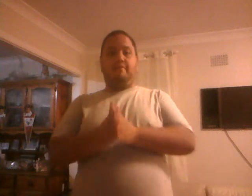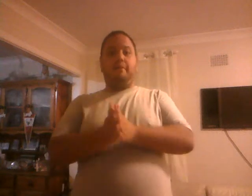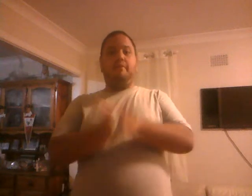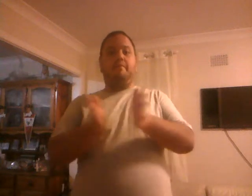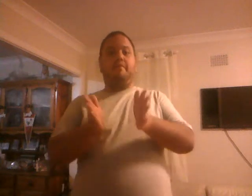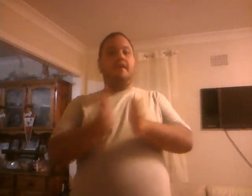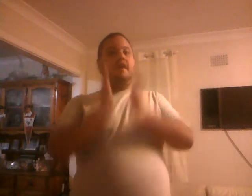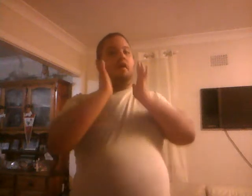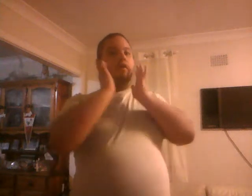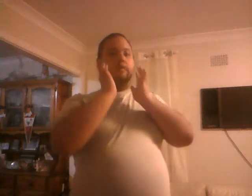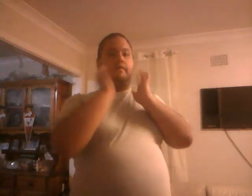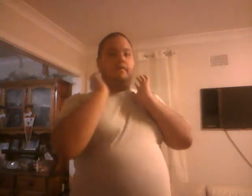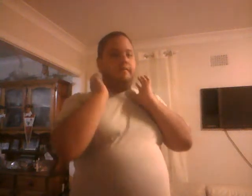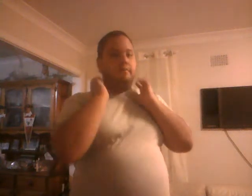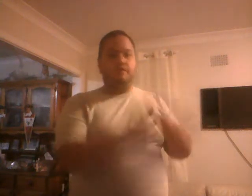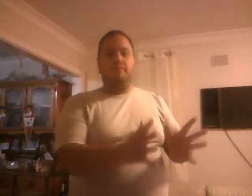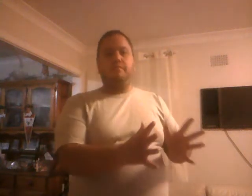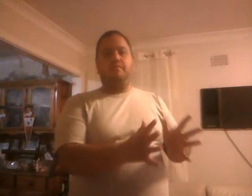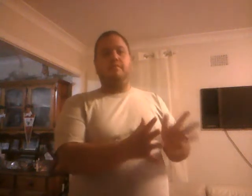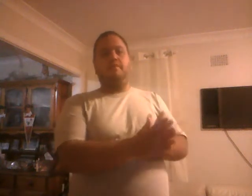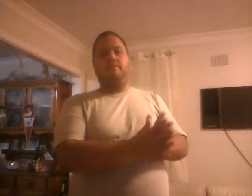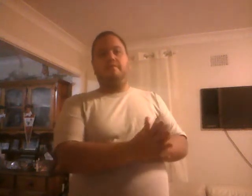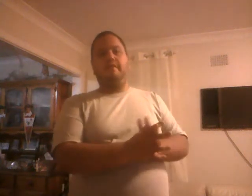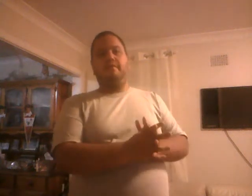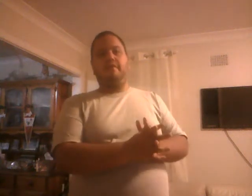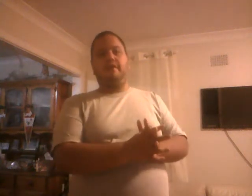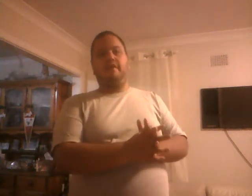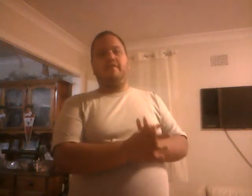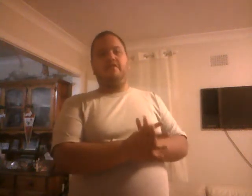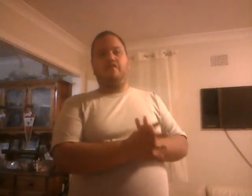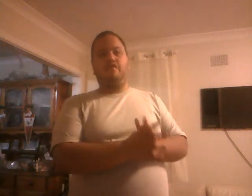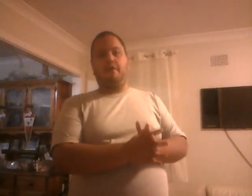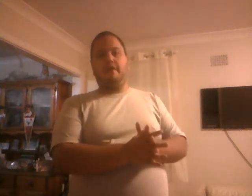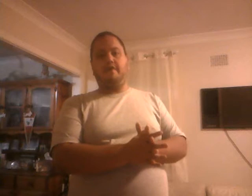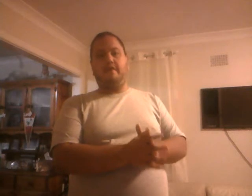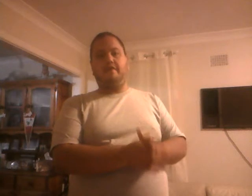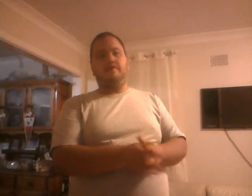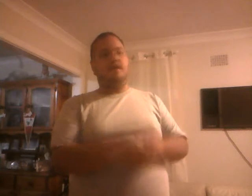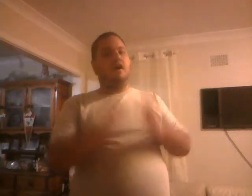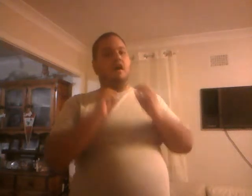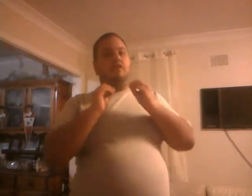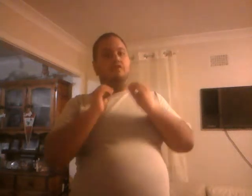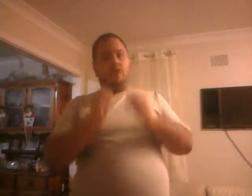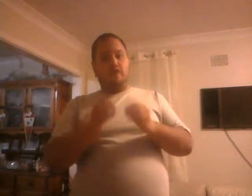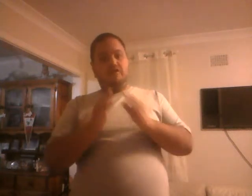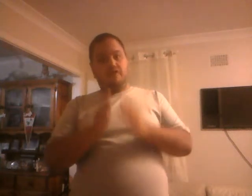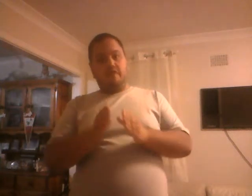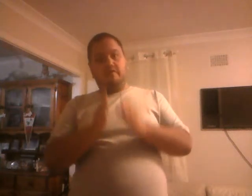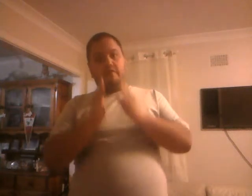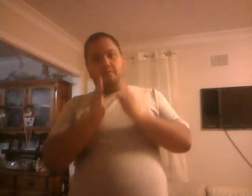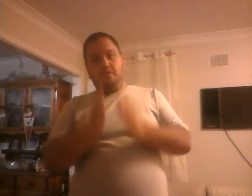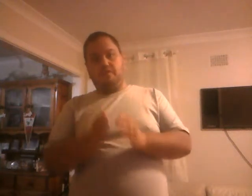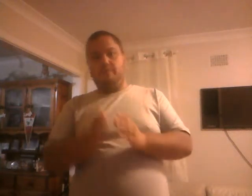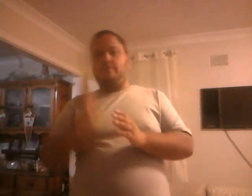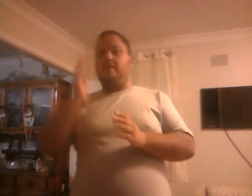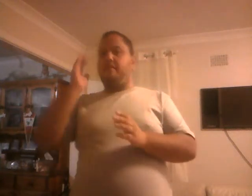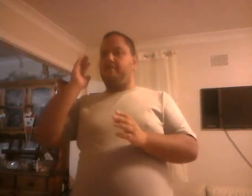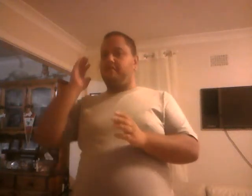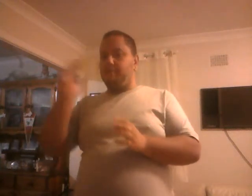People have been saying, oh, the Muslims would get such a huge prize out of this. Not just the Muslims. There are so